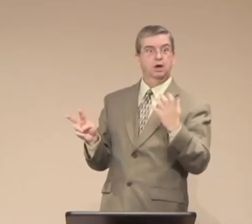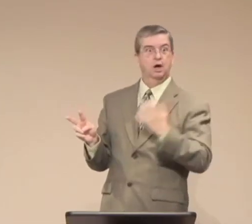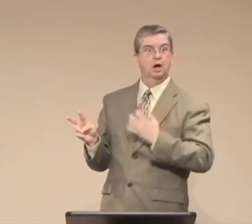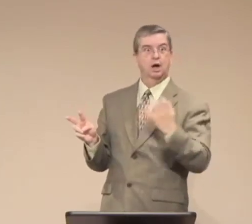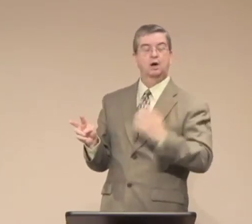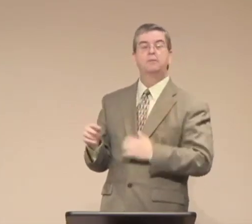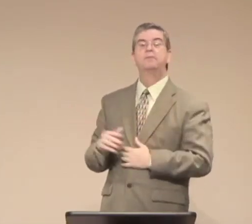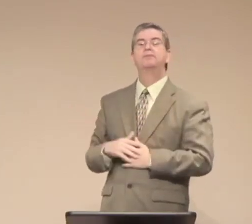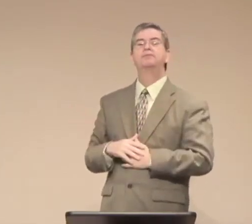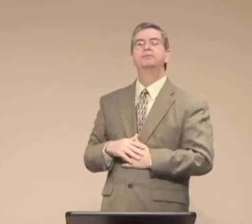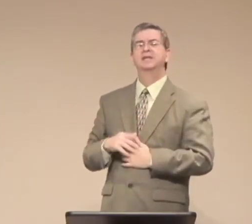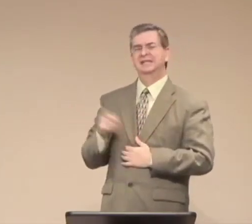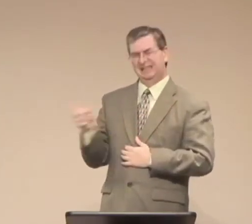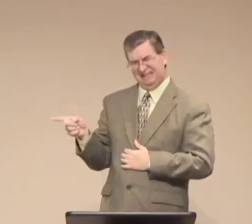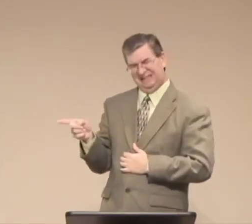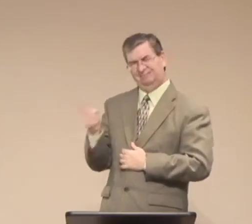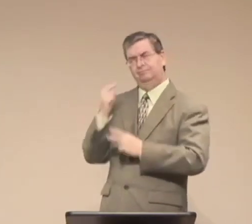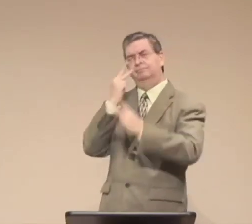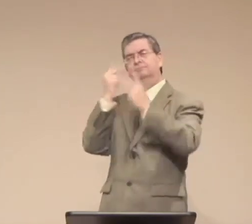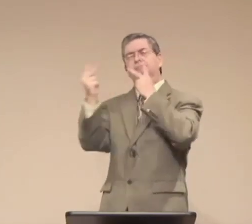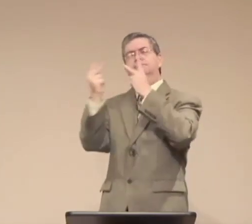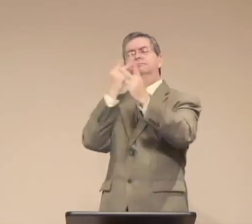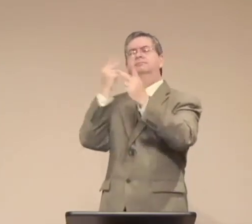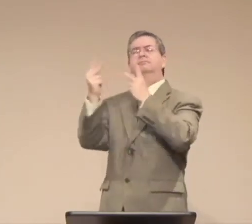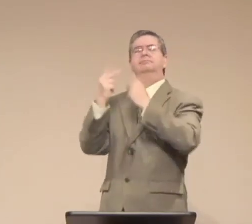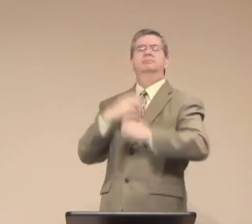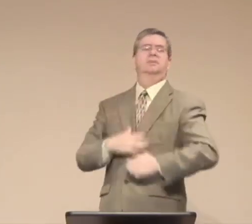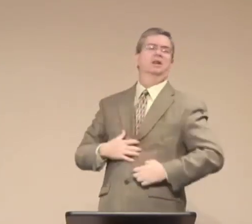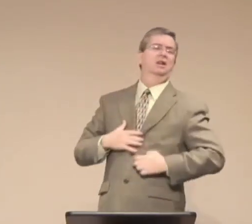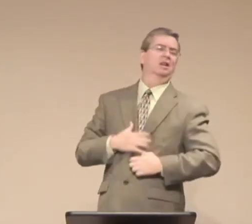She had prostituted herself on many occasions.